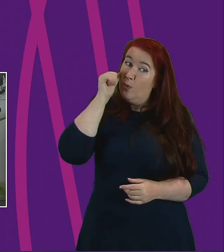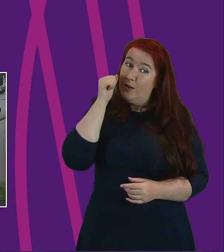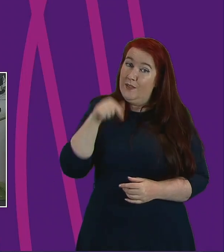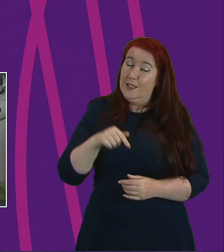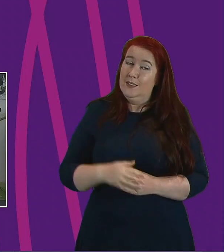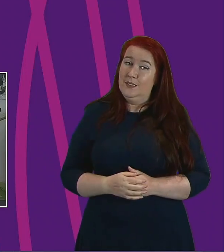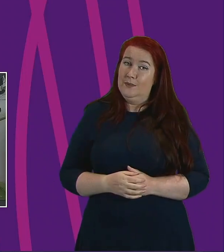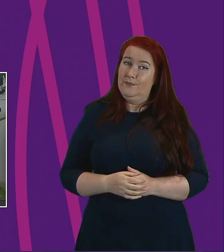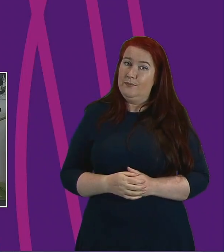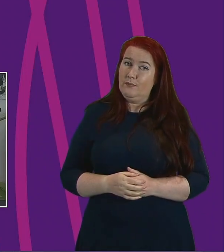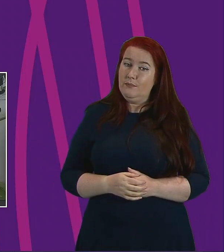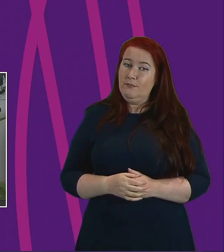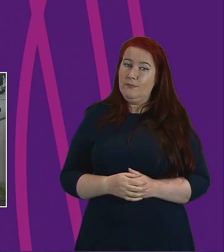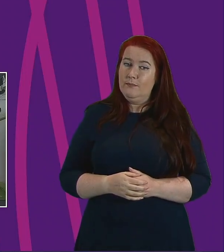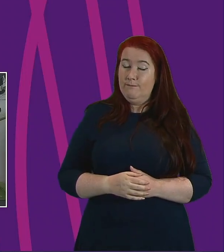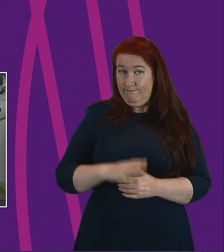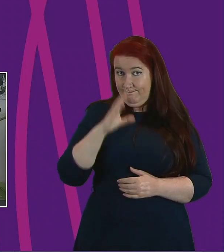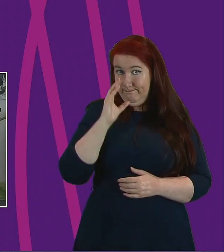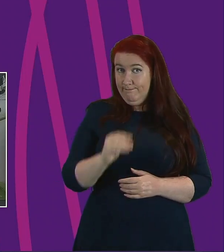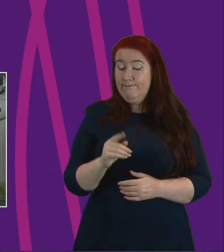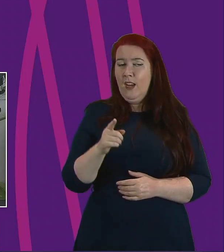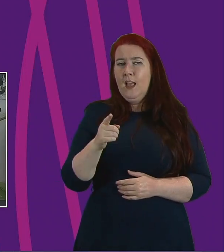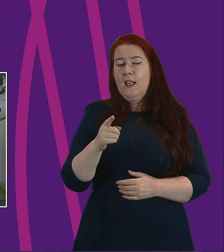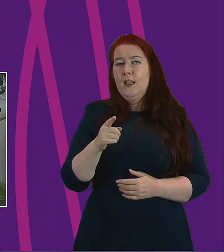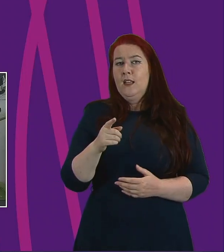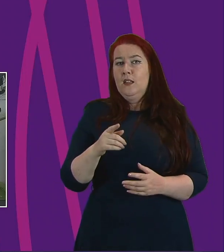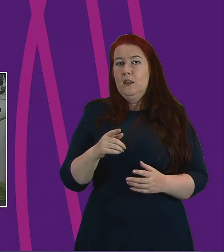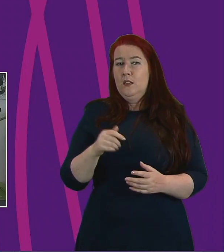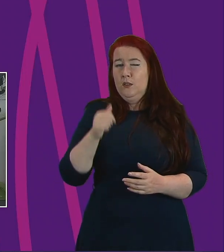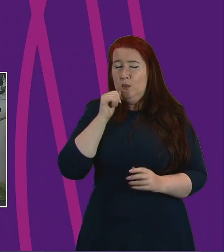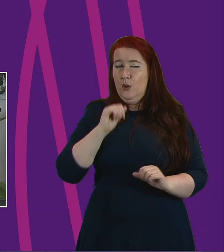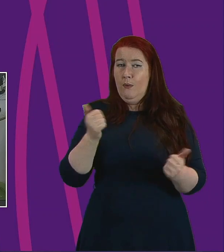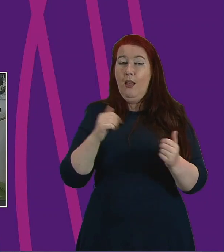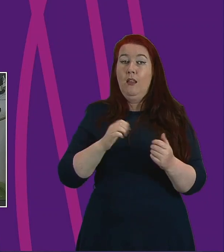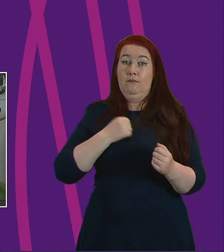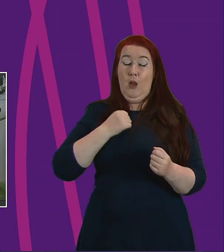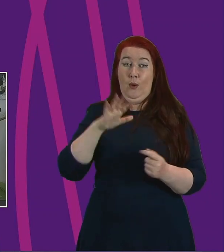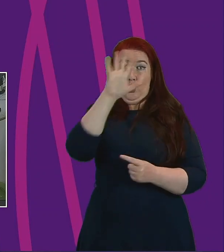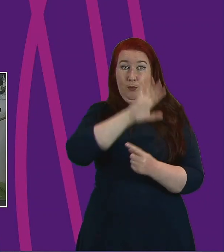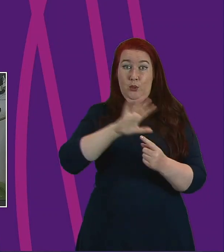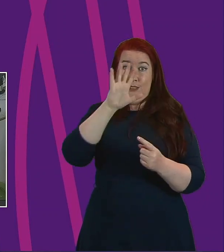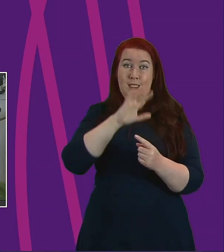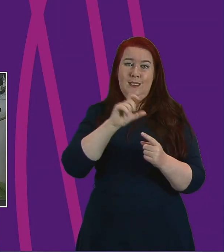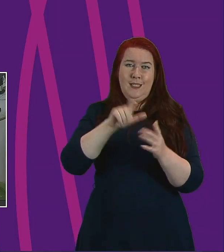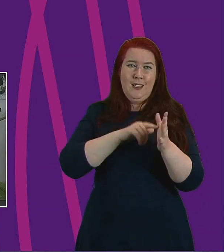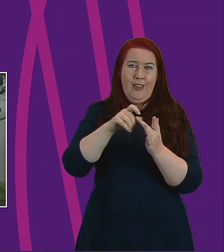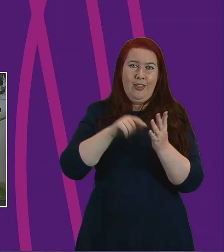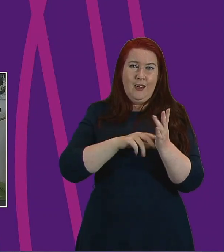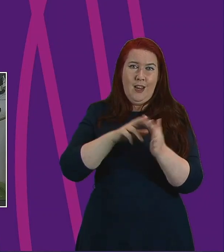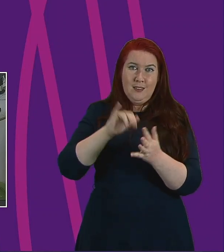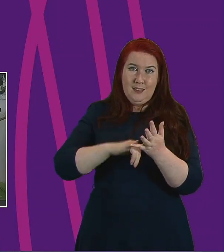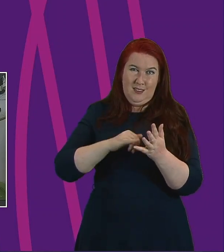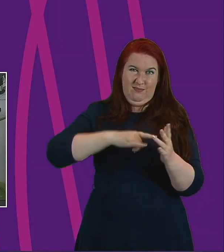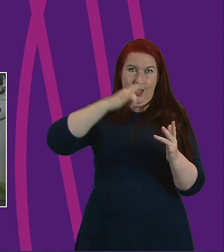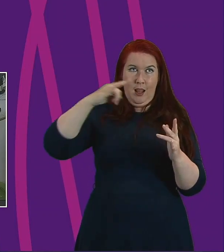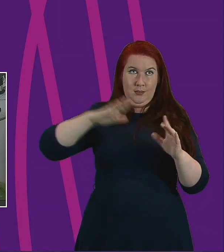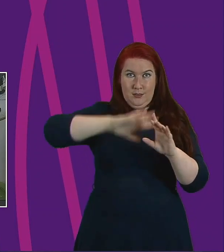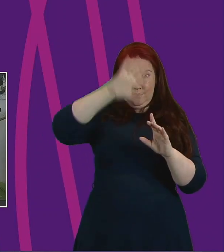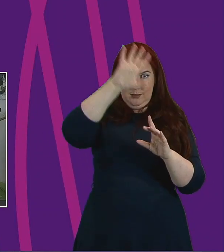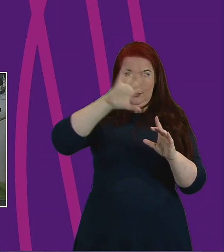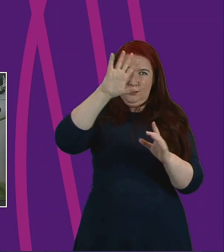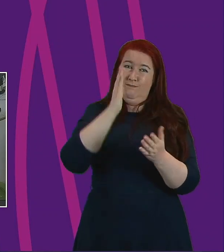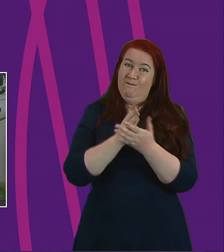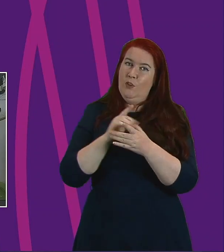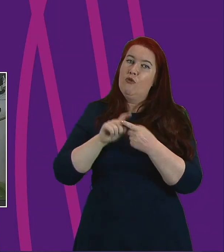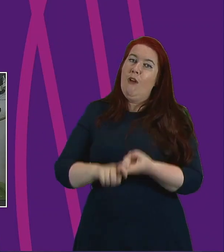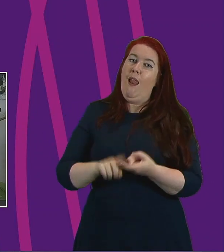Mr. President, it is well known that our communities in Caithness, Sutherland and Ross and across the wider Highland region are very reliant